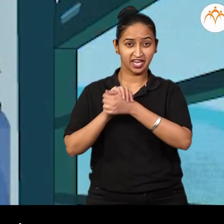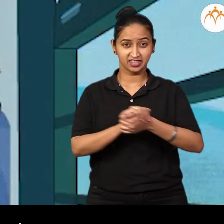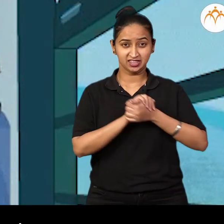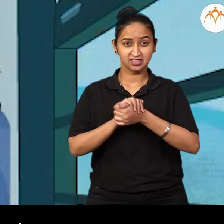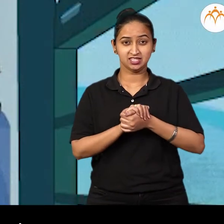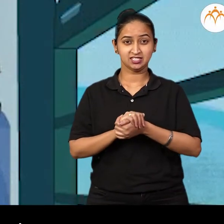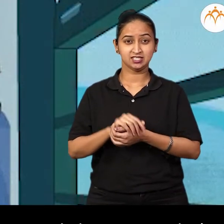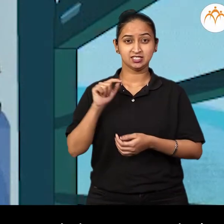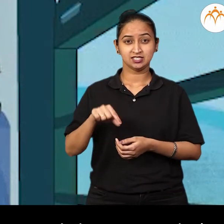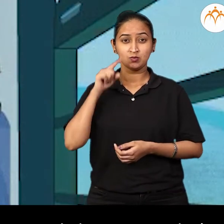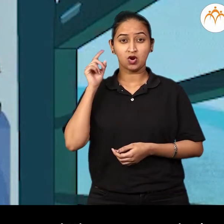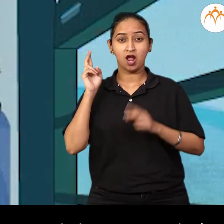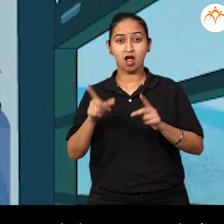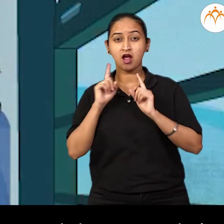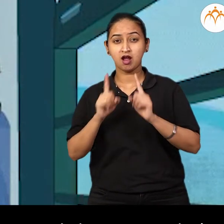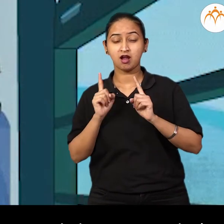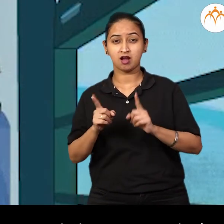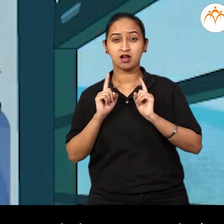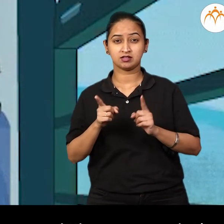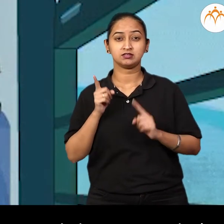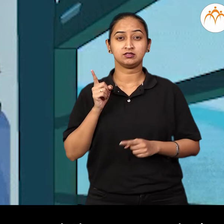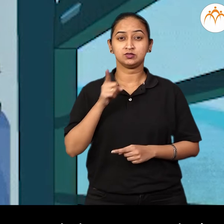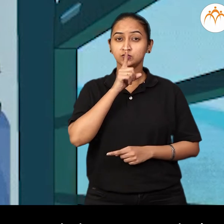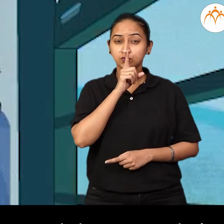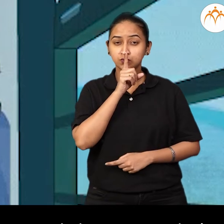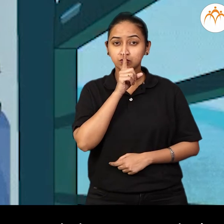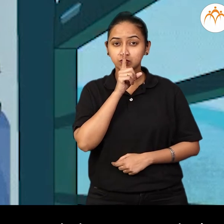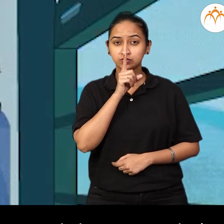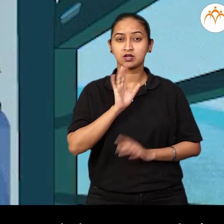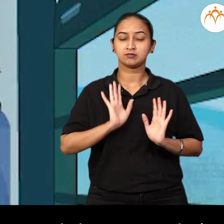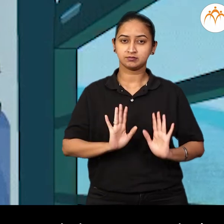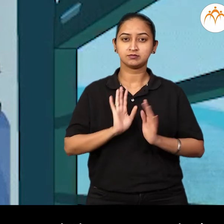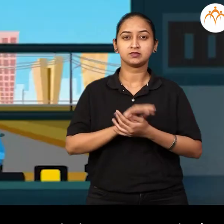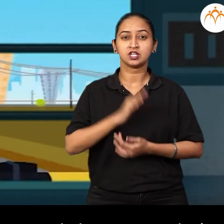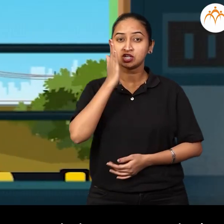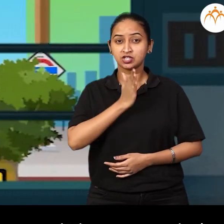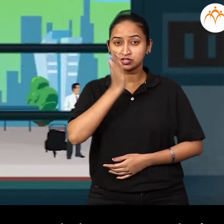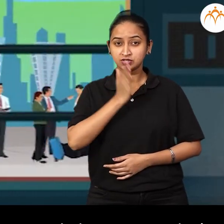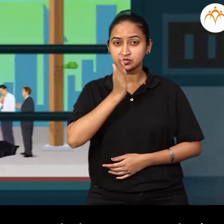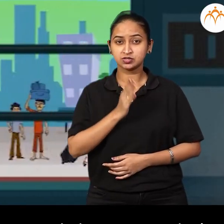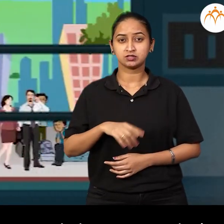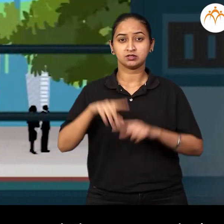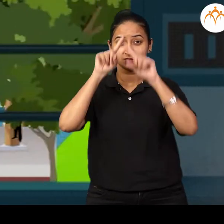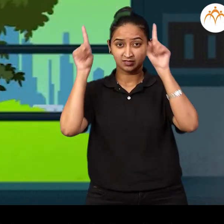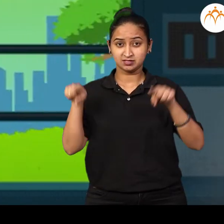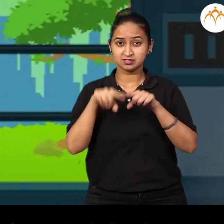Friends, today a very naughty boy was sitting very quietly. He was